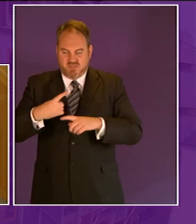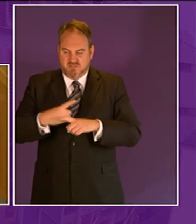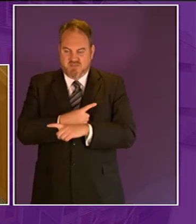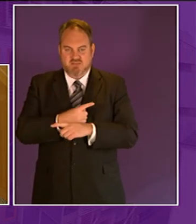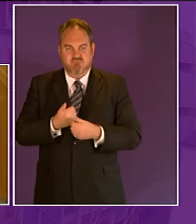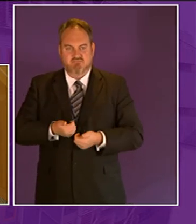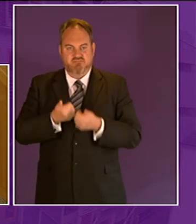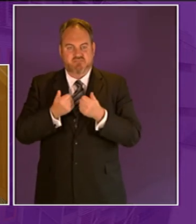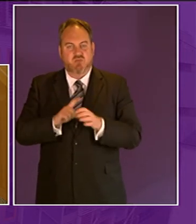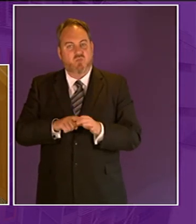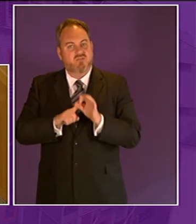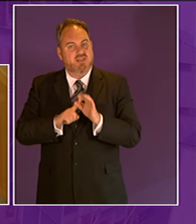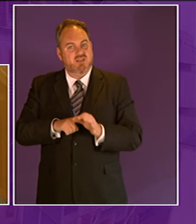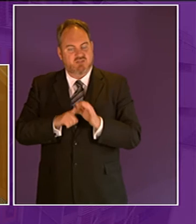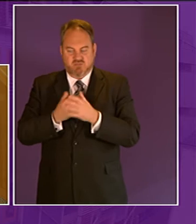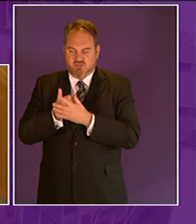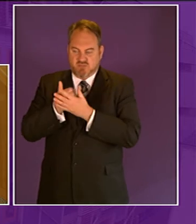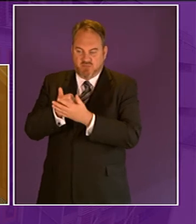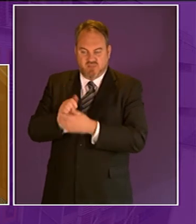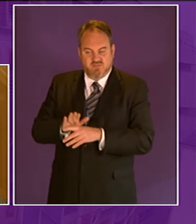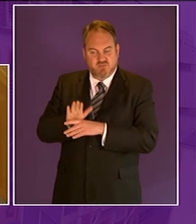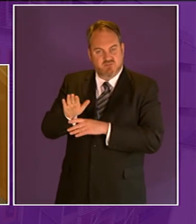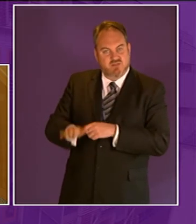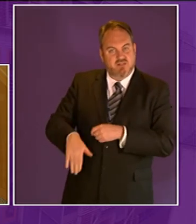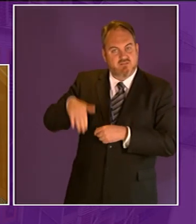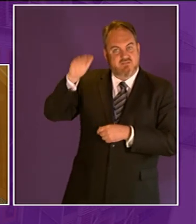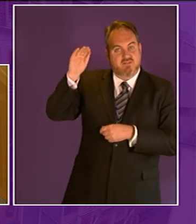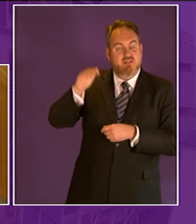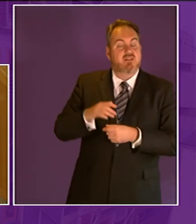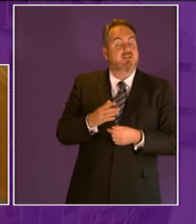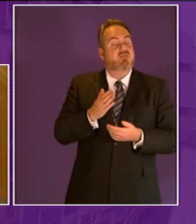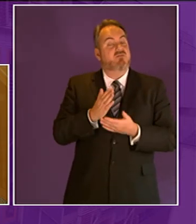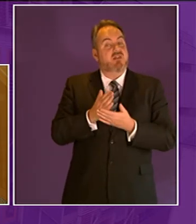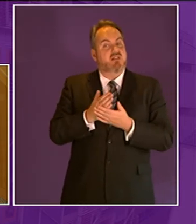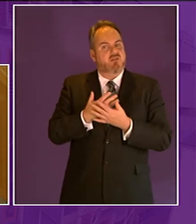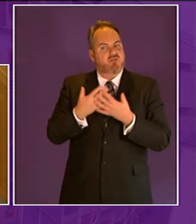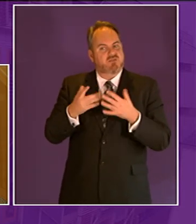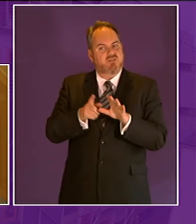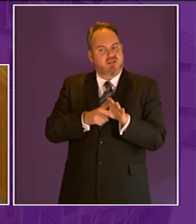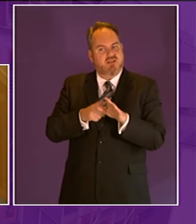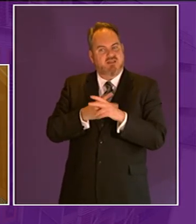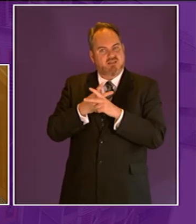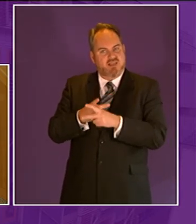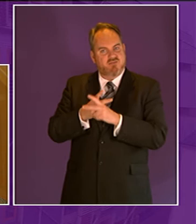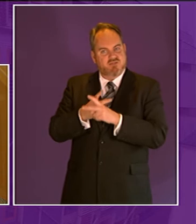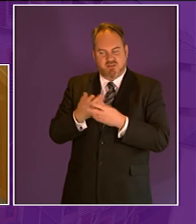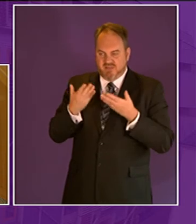get on in life however thanks to counting stars many young carers are being given the tools to overcome these circumstances